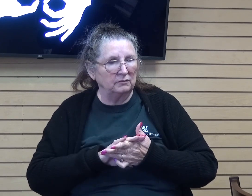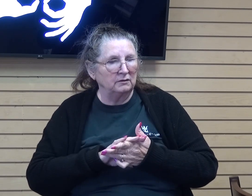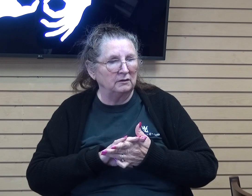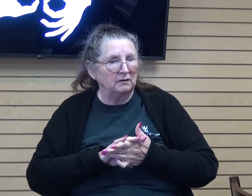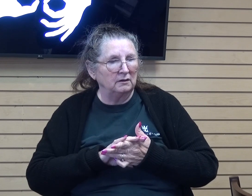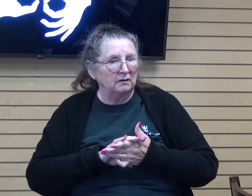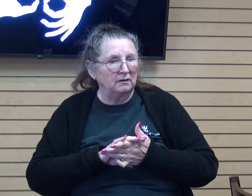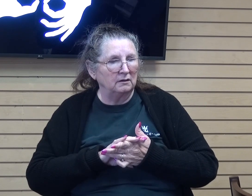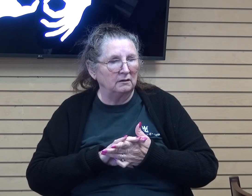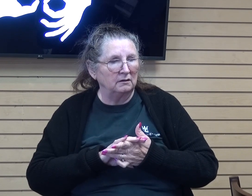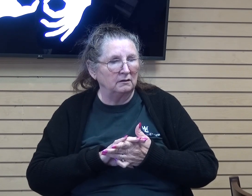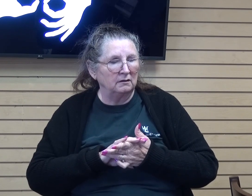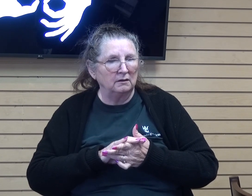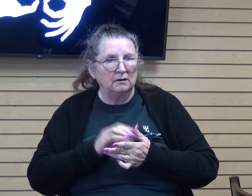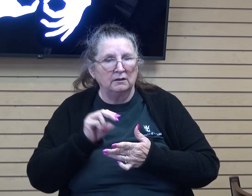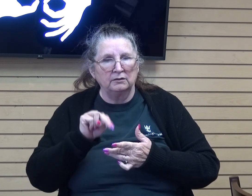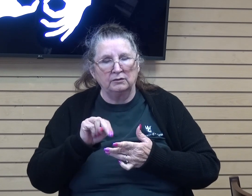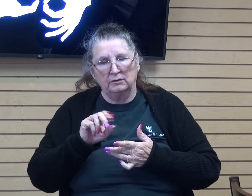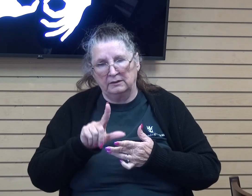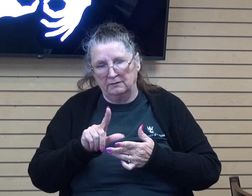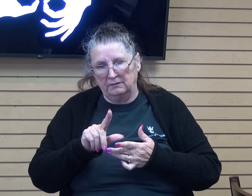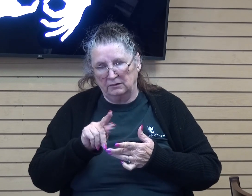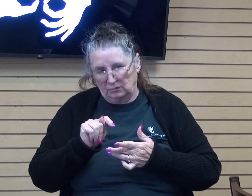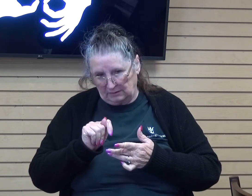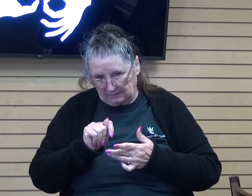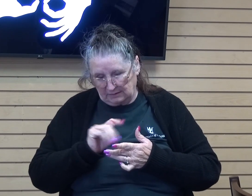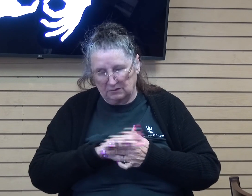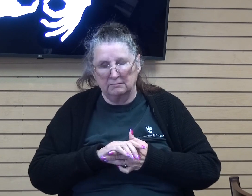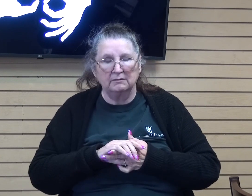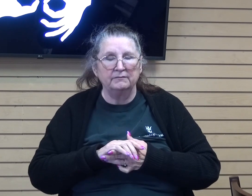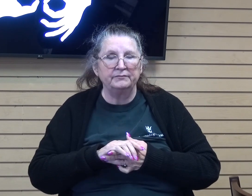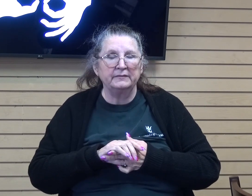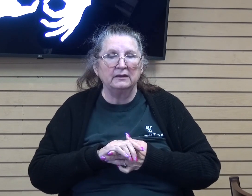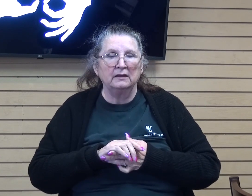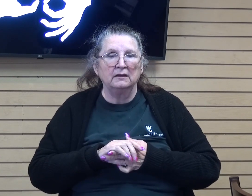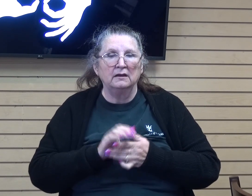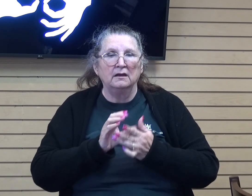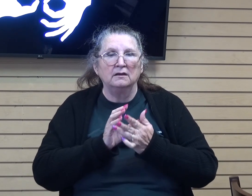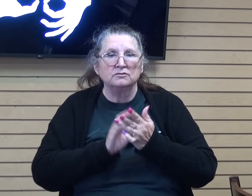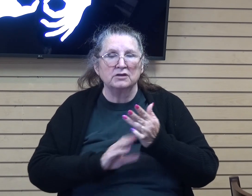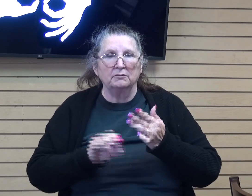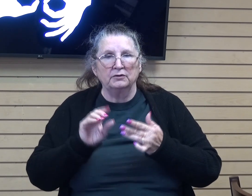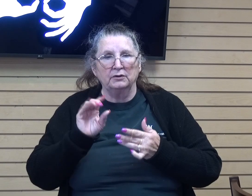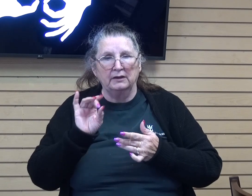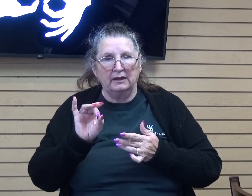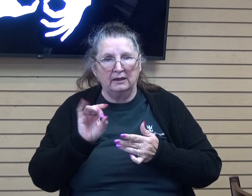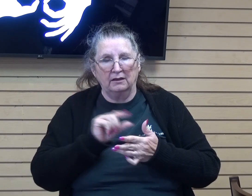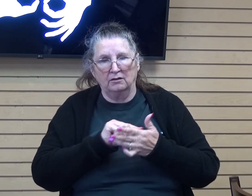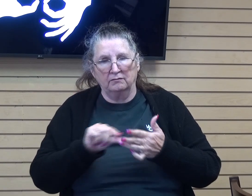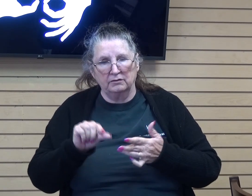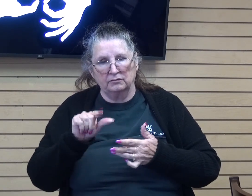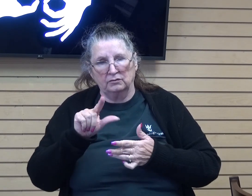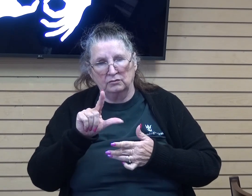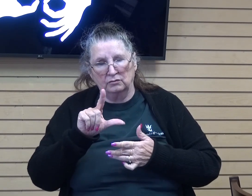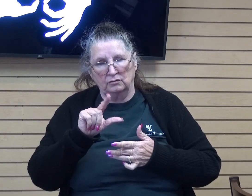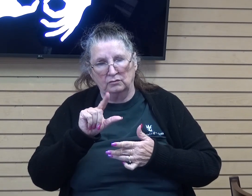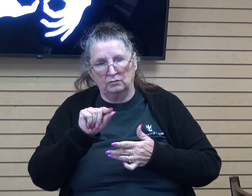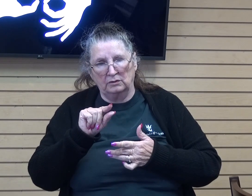out of the New Living Translation. It's in chapter 8, verses 20 through 22.